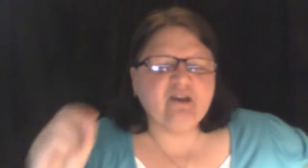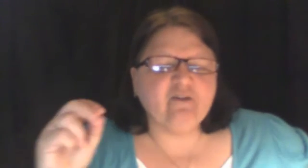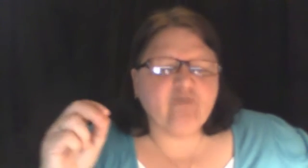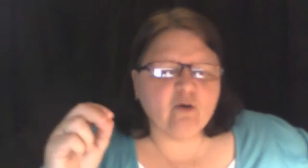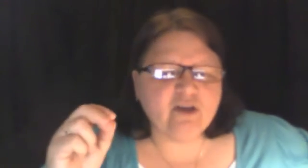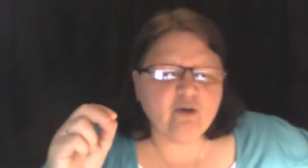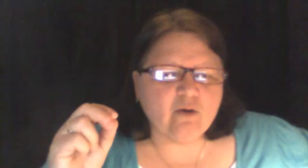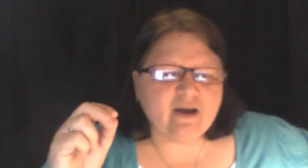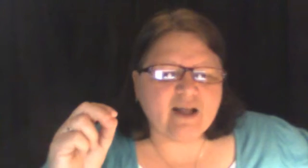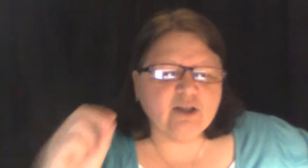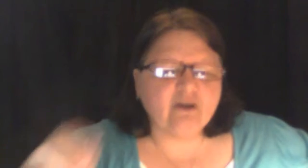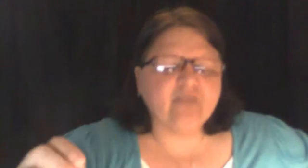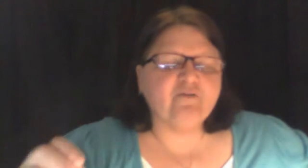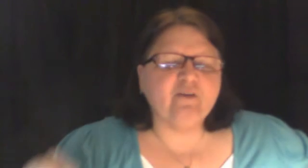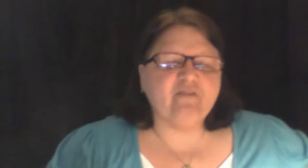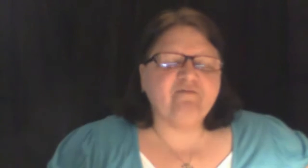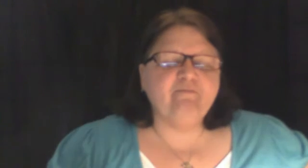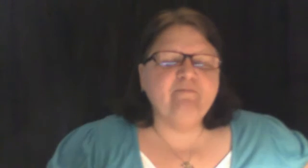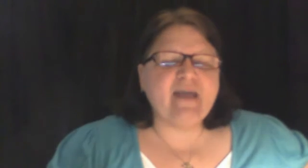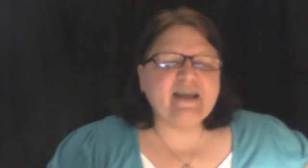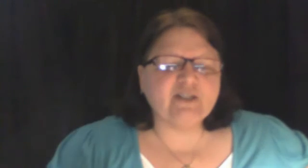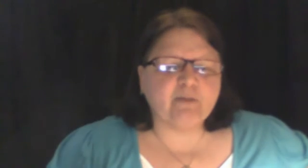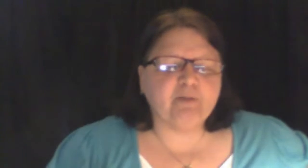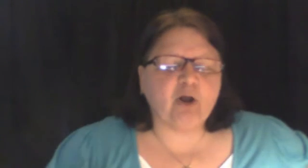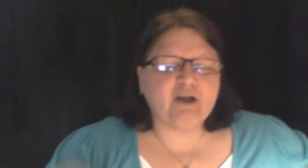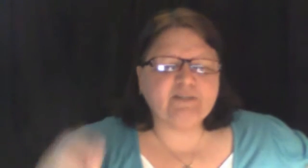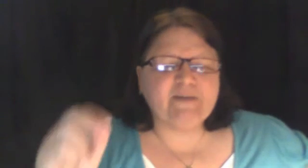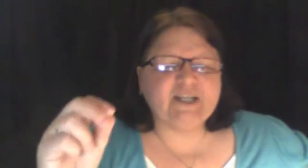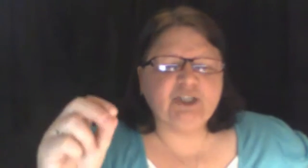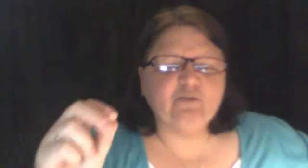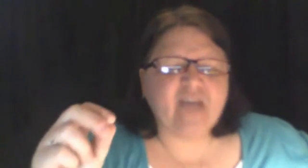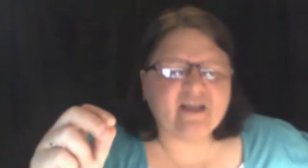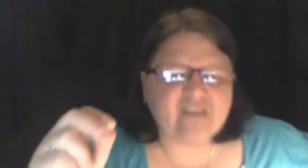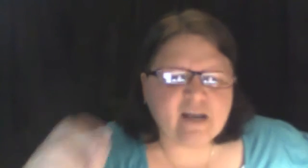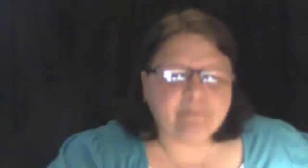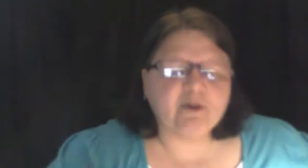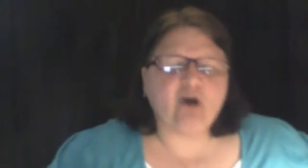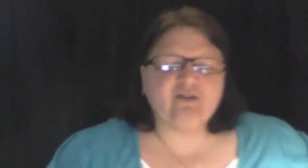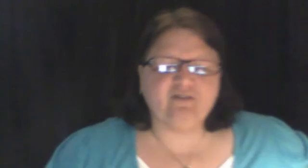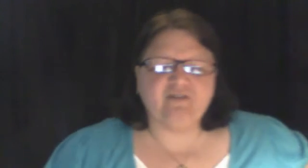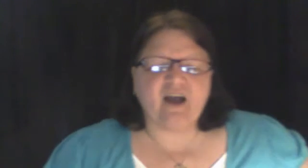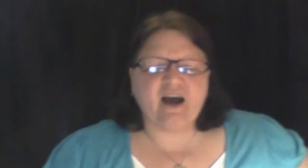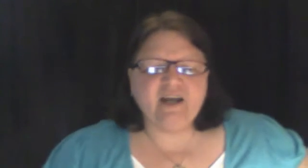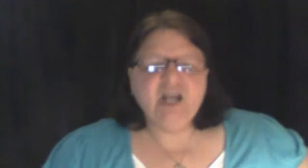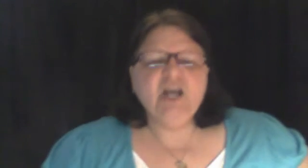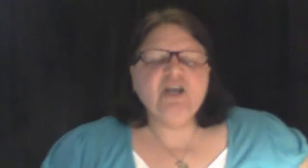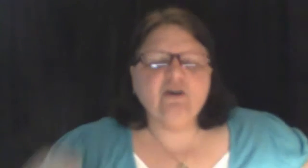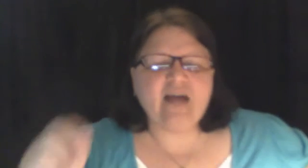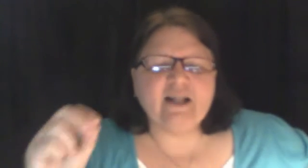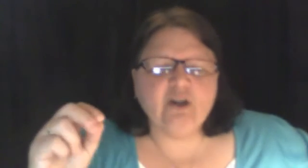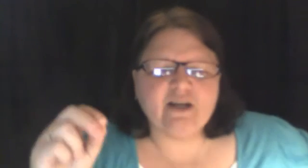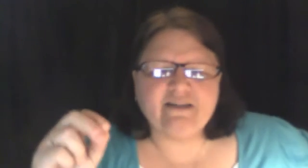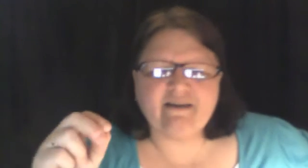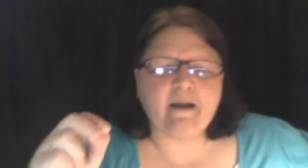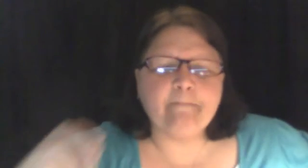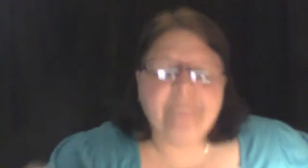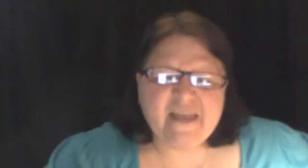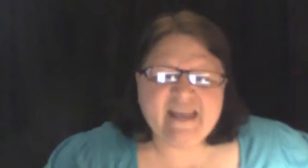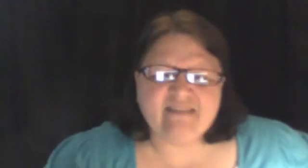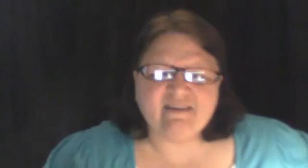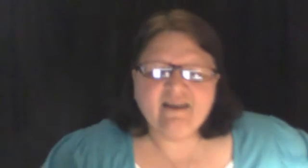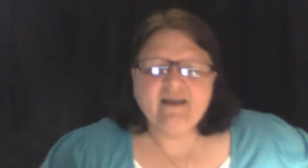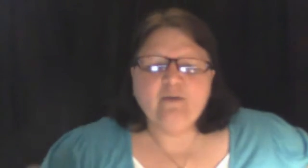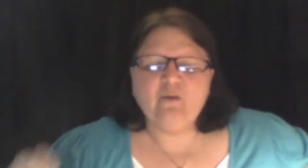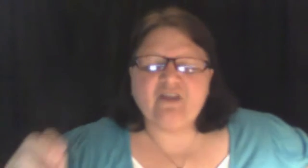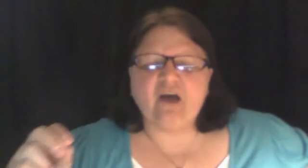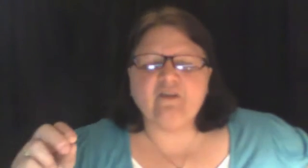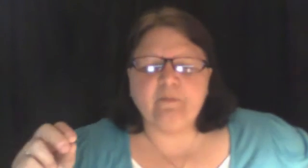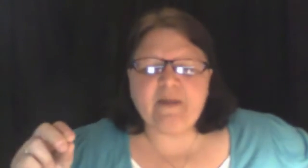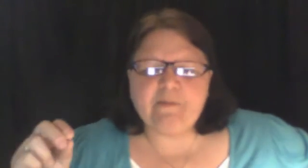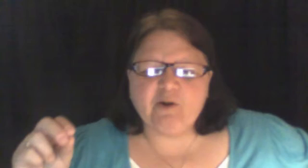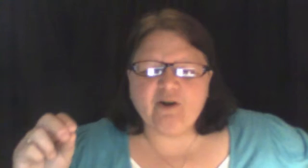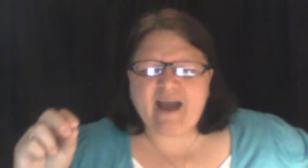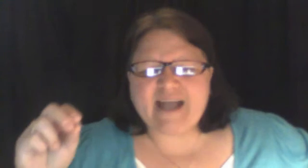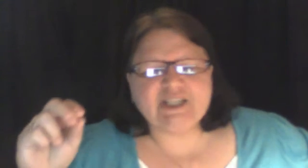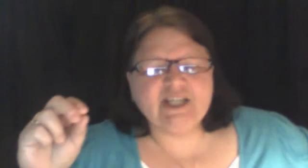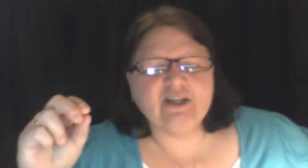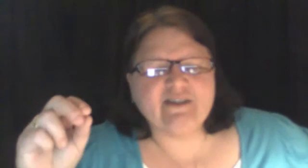therefore you are not looking for the man's applause because you've got the applause of God. You're not looking to compete with other people. You're actually looking